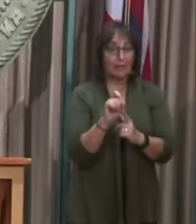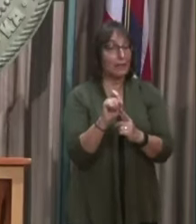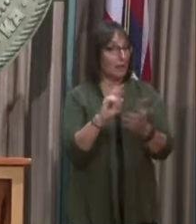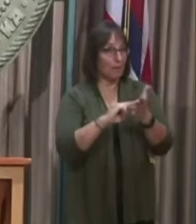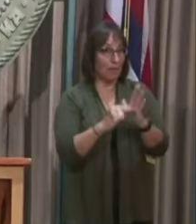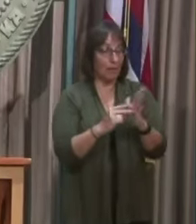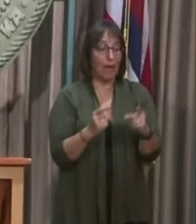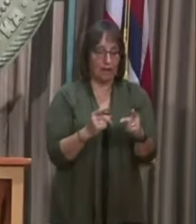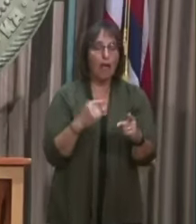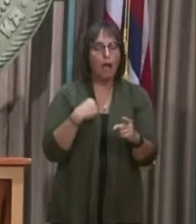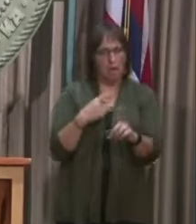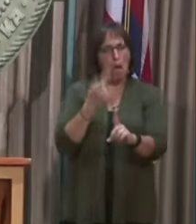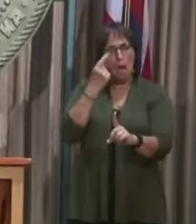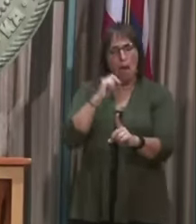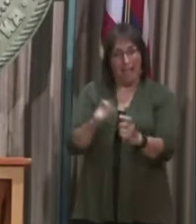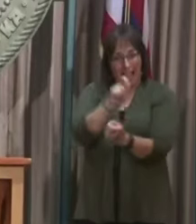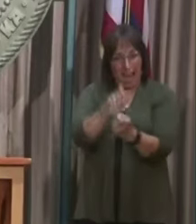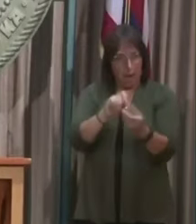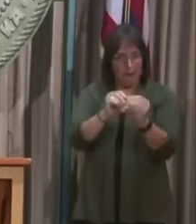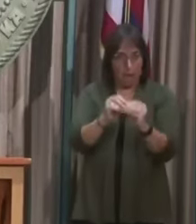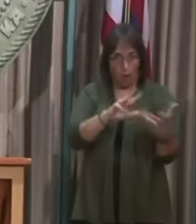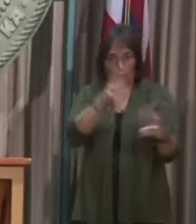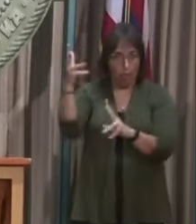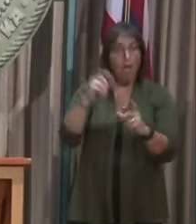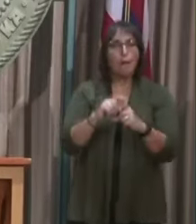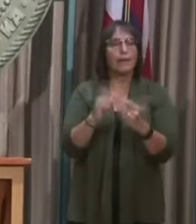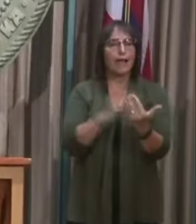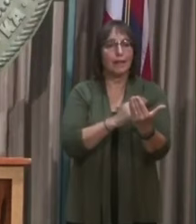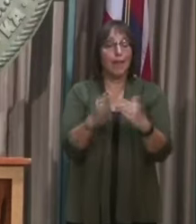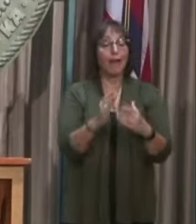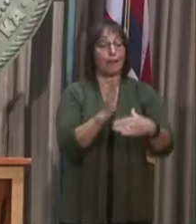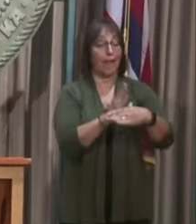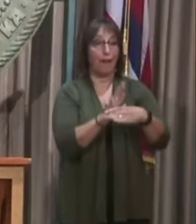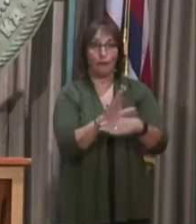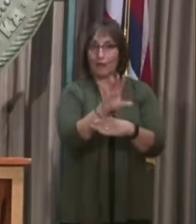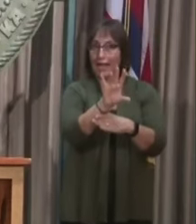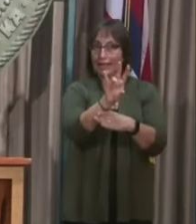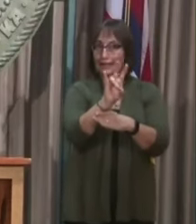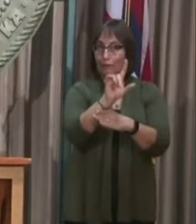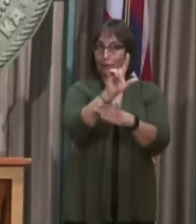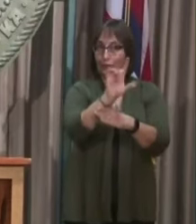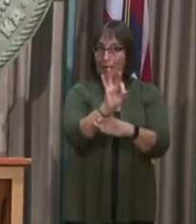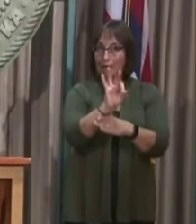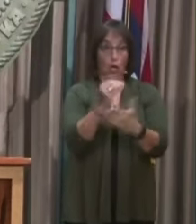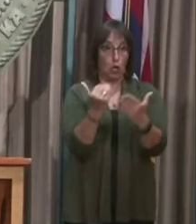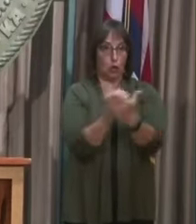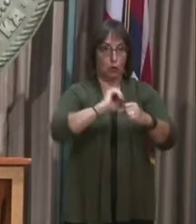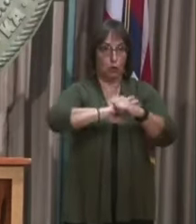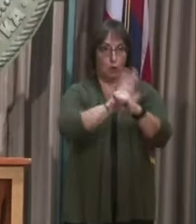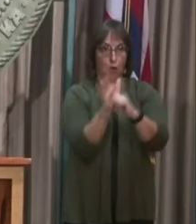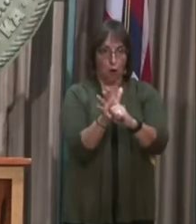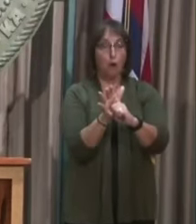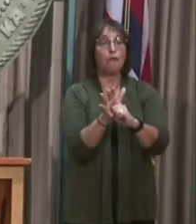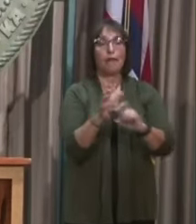interruption in data, an average of 729 new COVID infections each